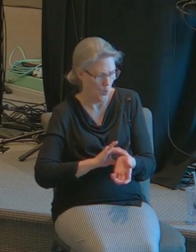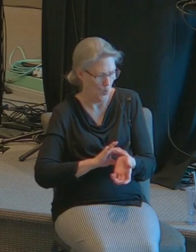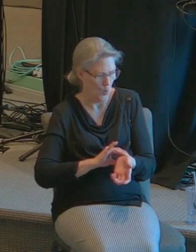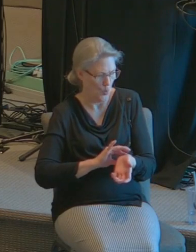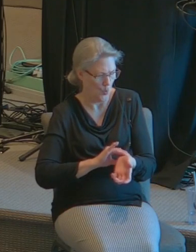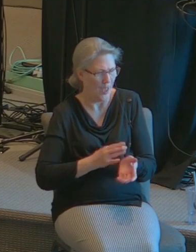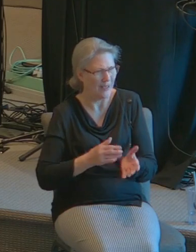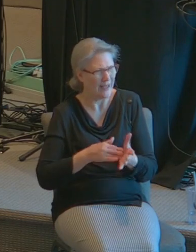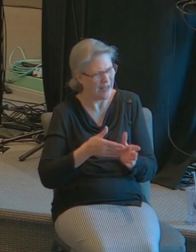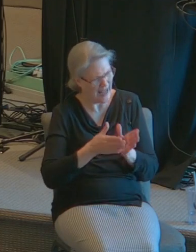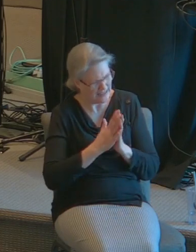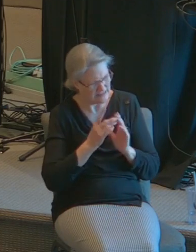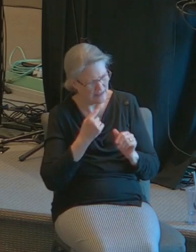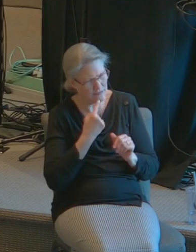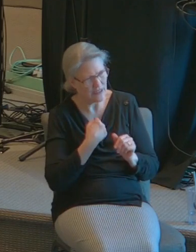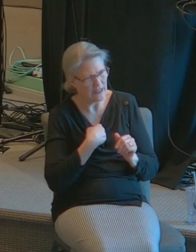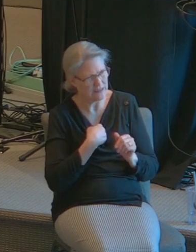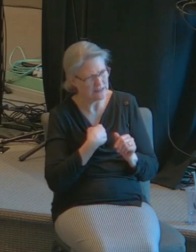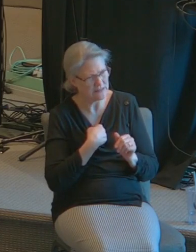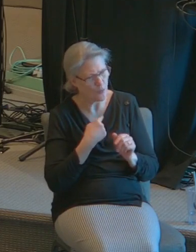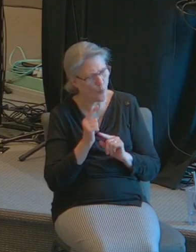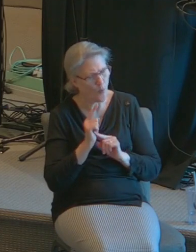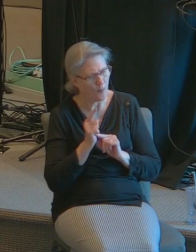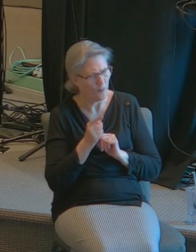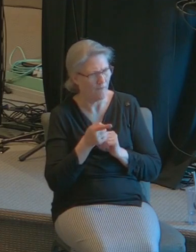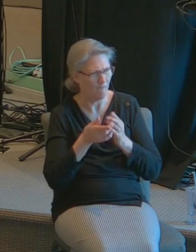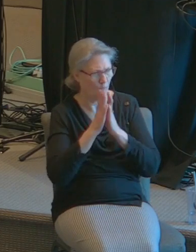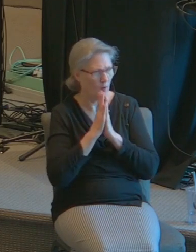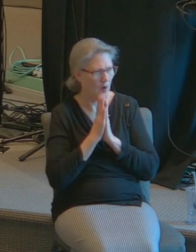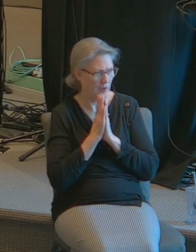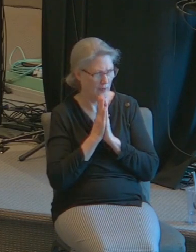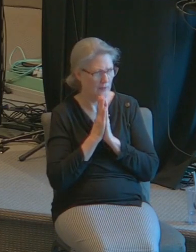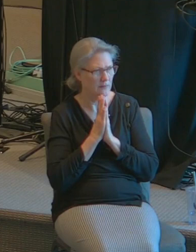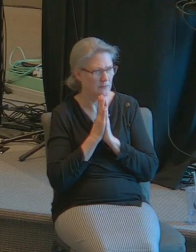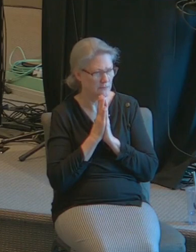and ask them to give us another moment to pray